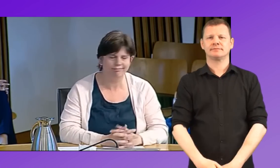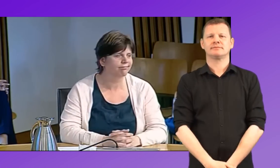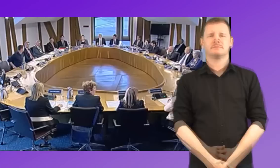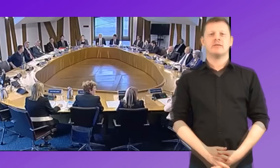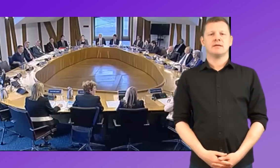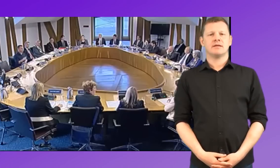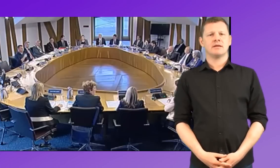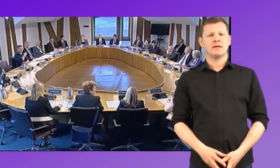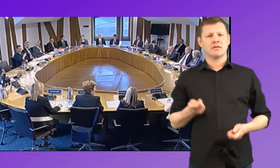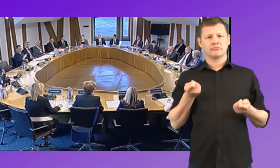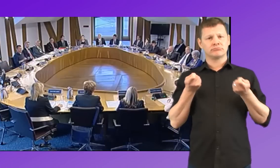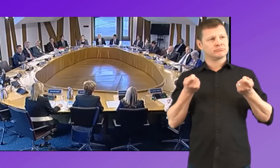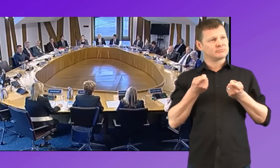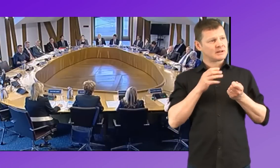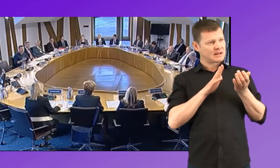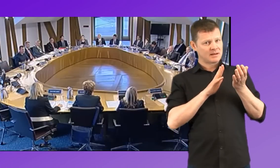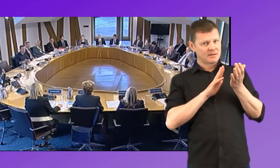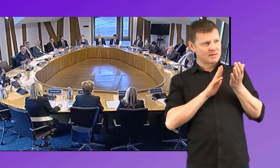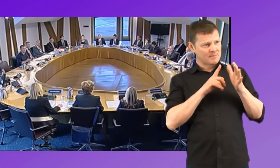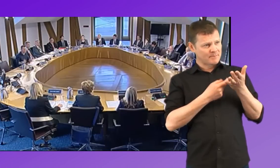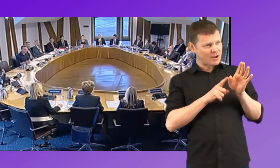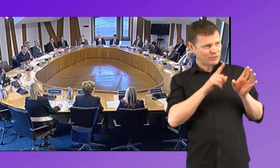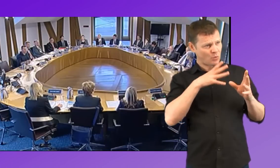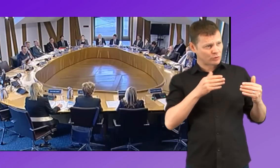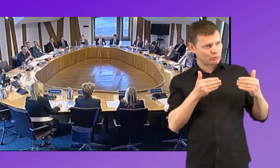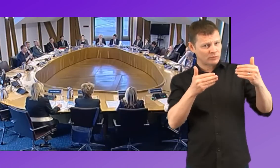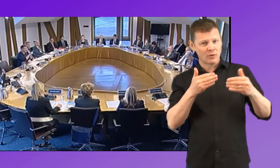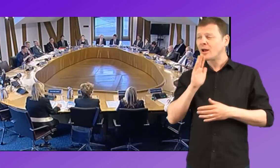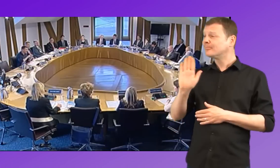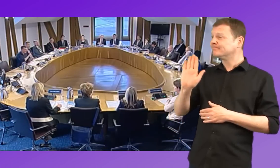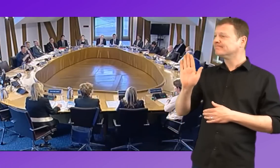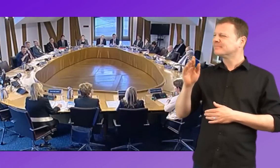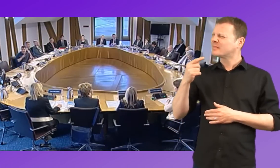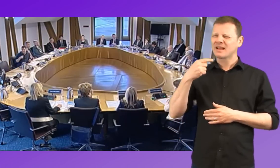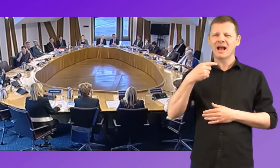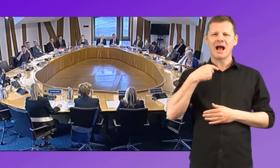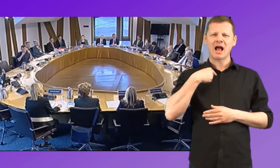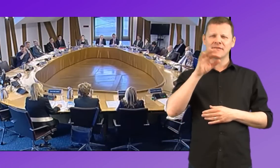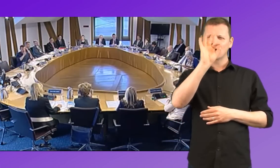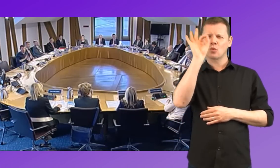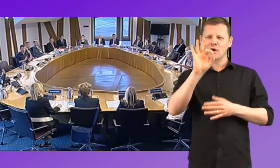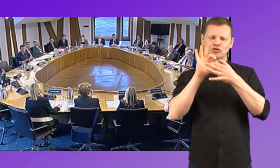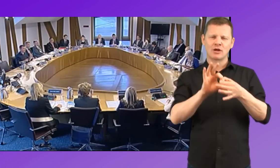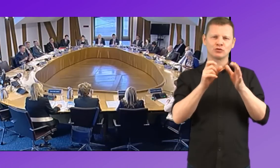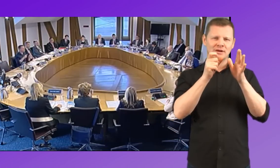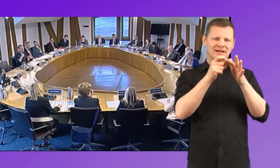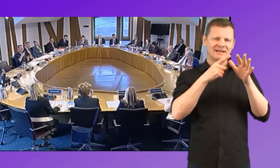Thank you. Mary, did you want to move on to? Yes, only one question. Okay. My questions were actually on data collection